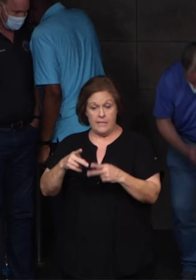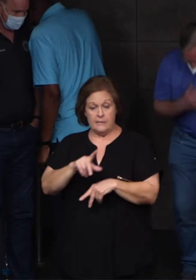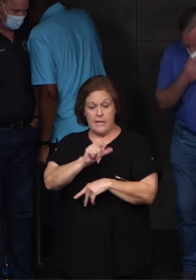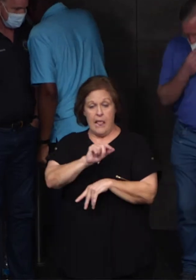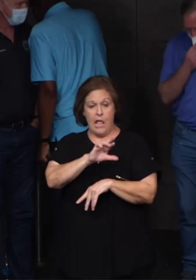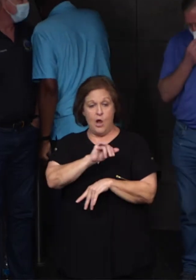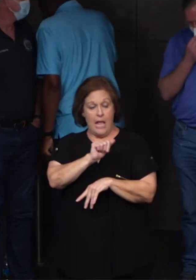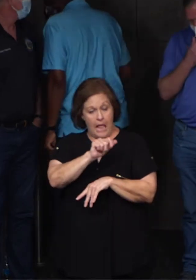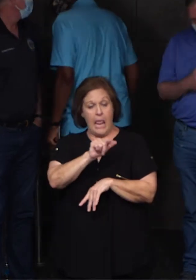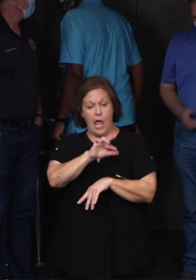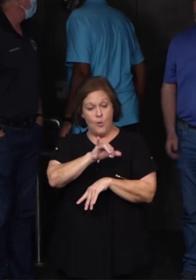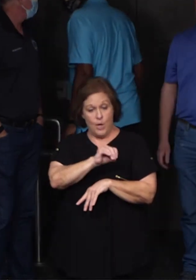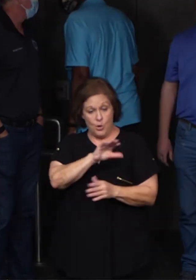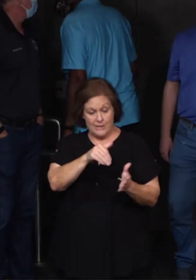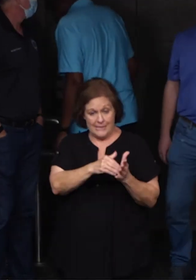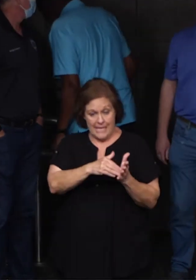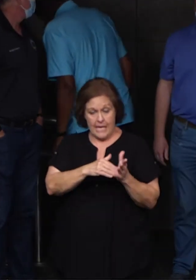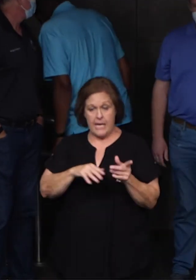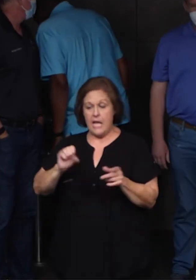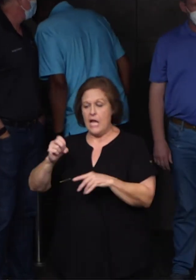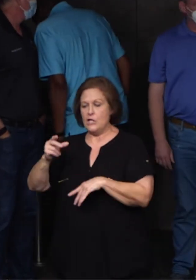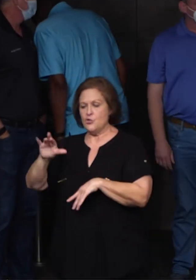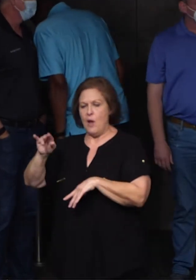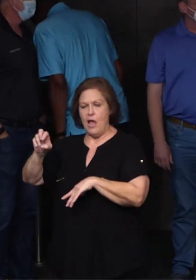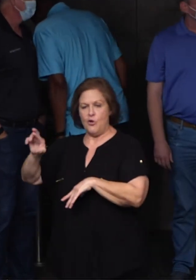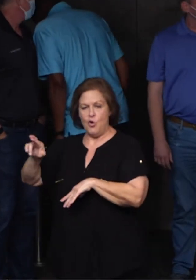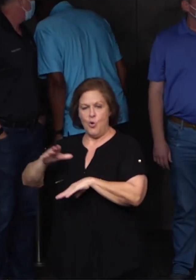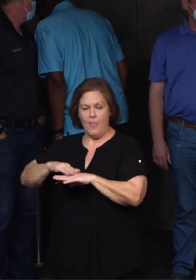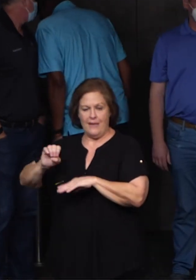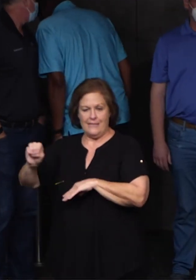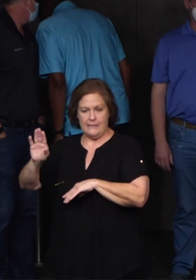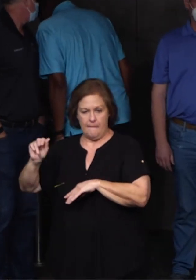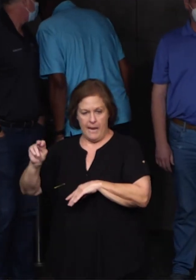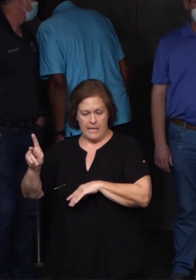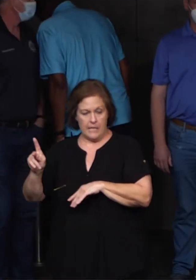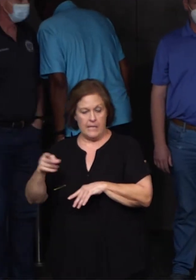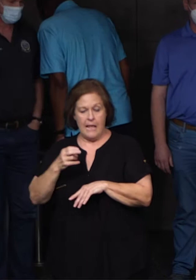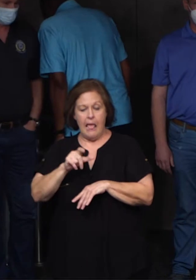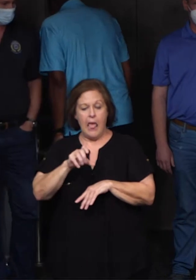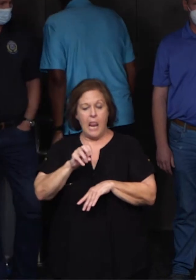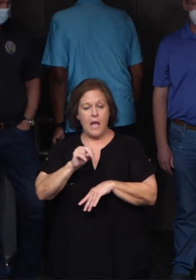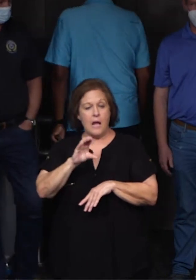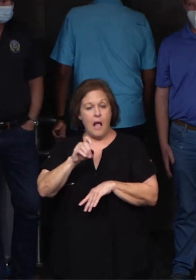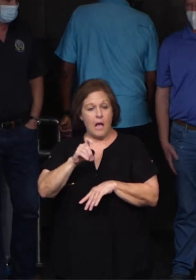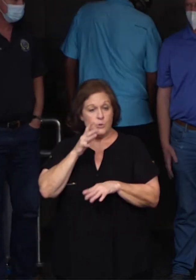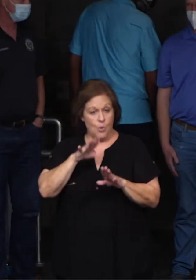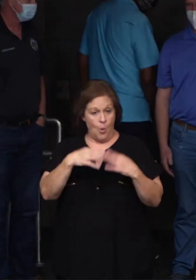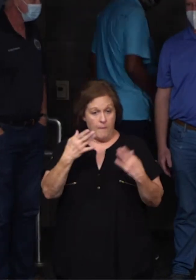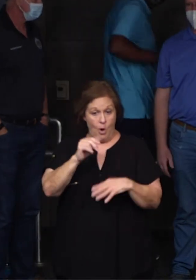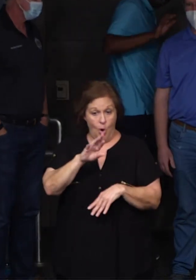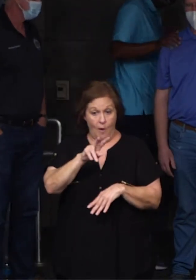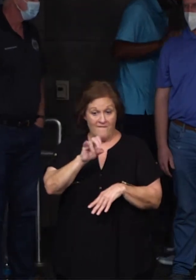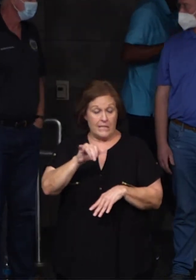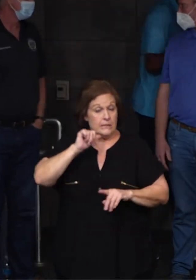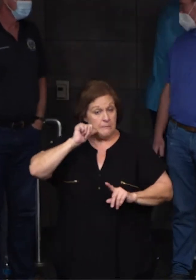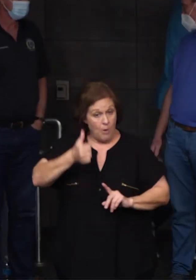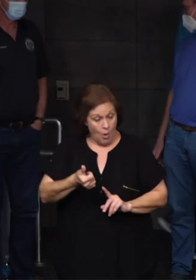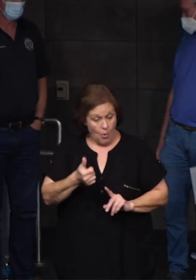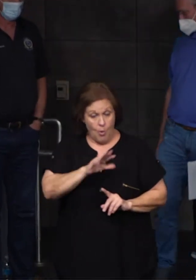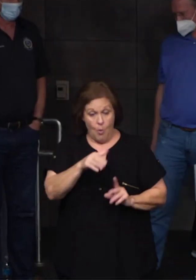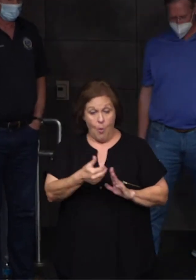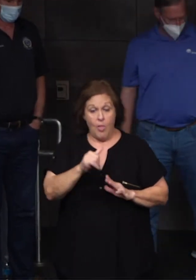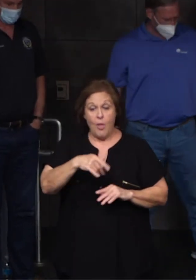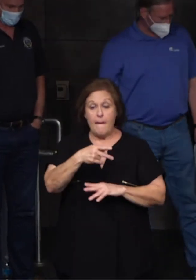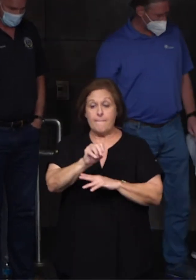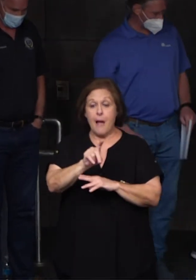Elario Center on the West Bank and the Shrine on Airline on the East Bank. Helen Cox will open in Harvey tomorrow. All of these